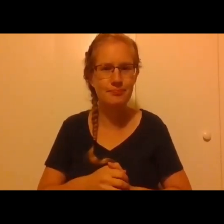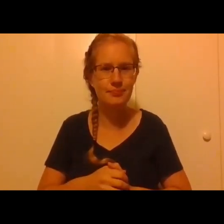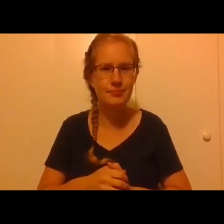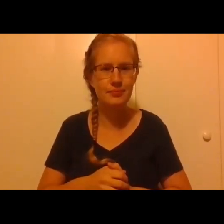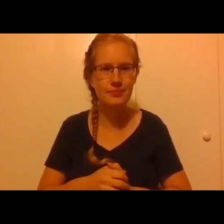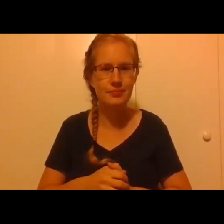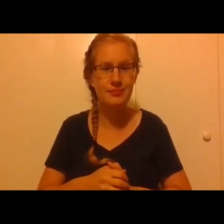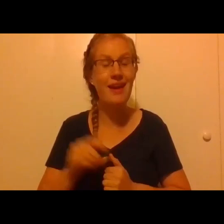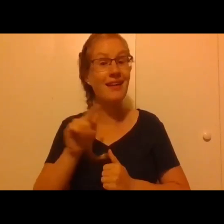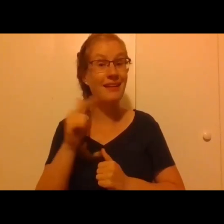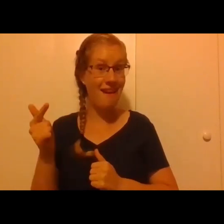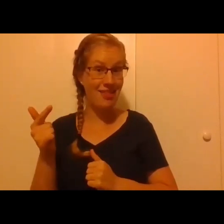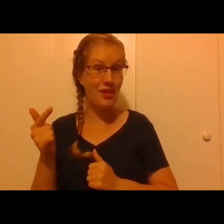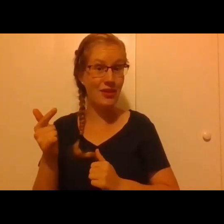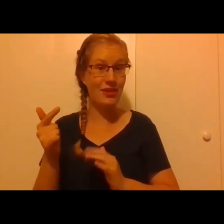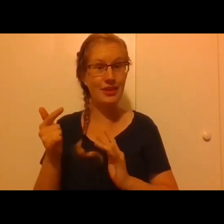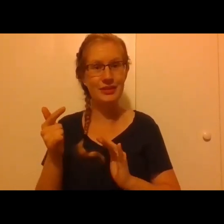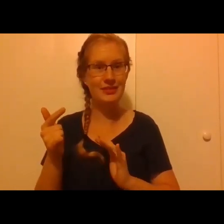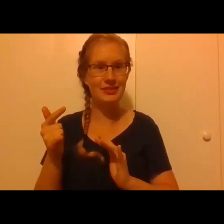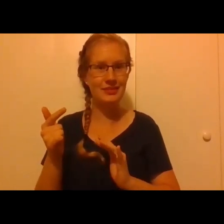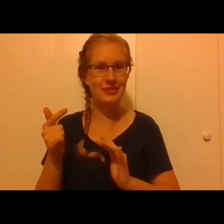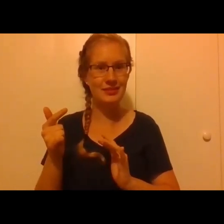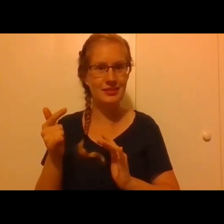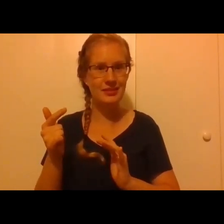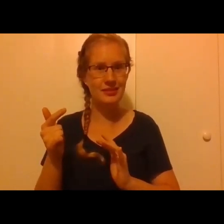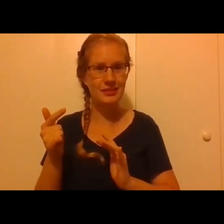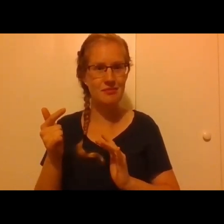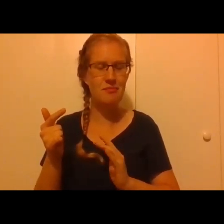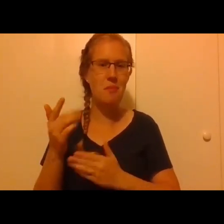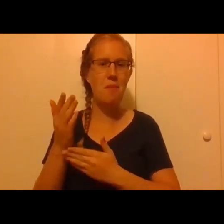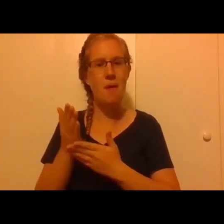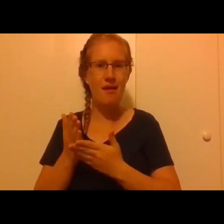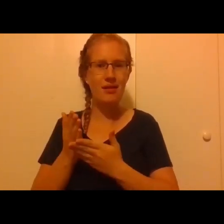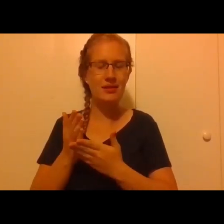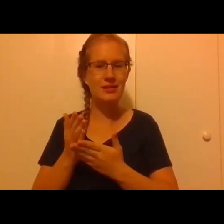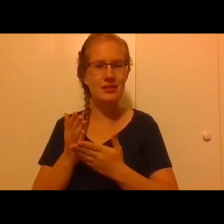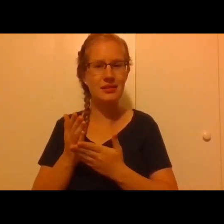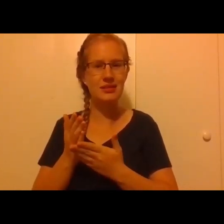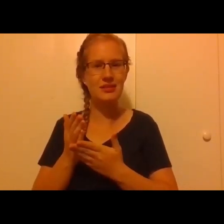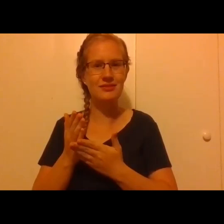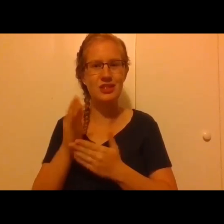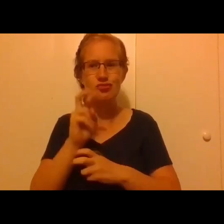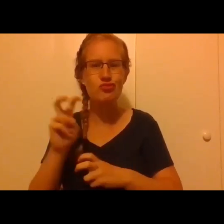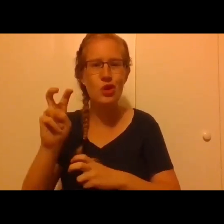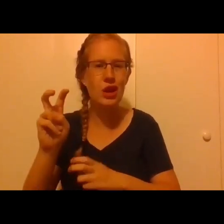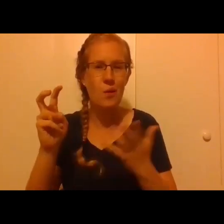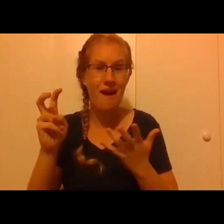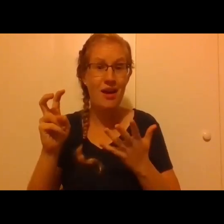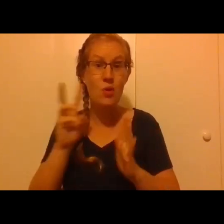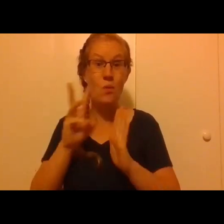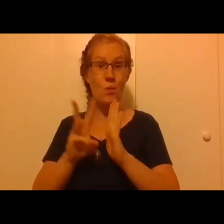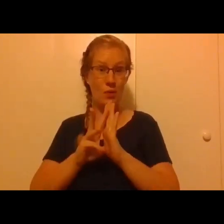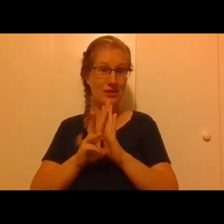Another significant part of this journey has been to witness my